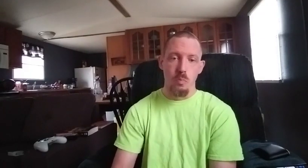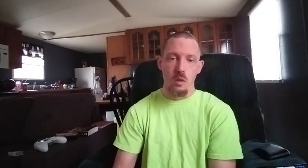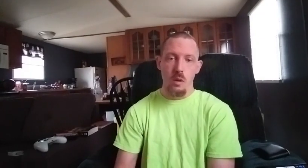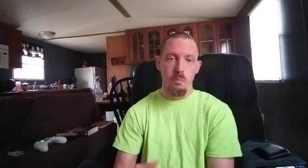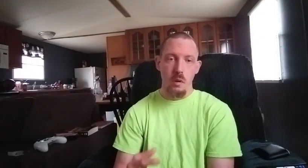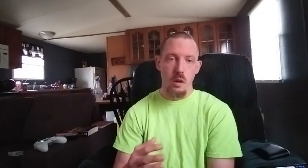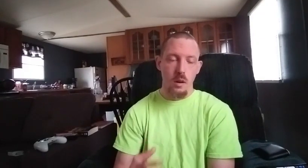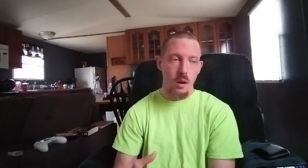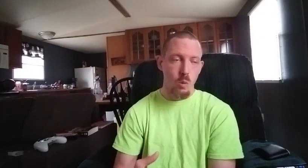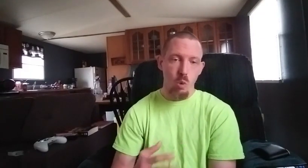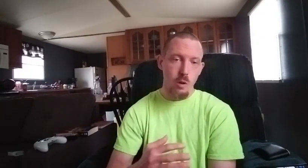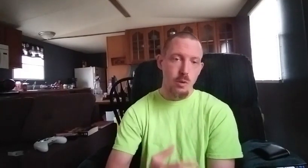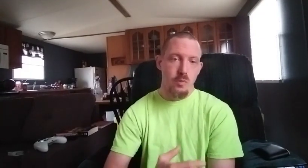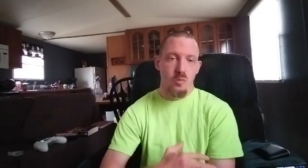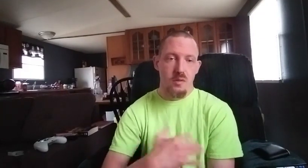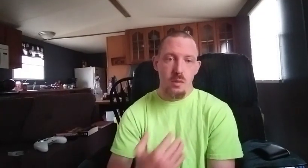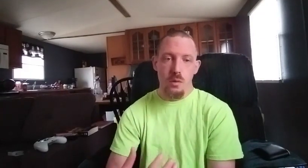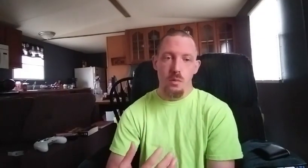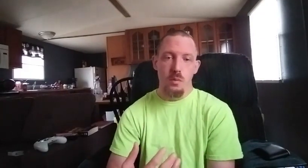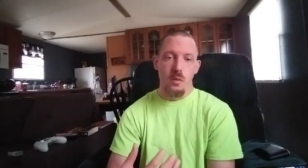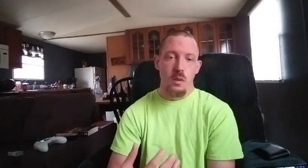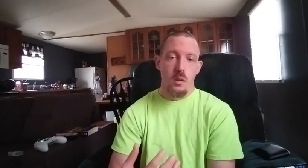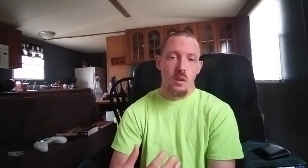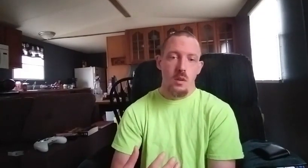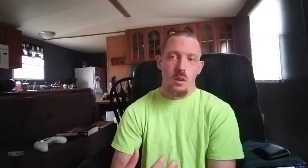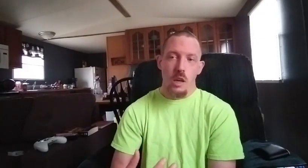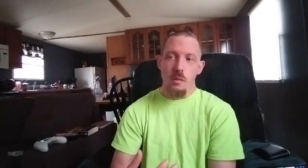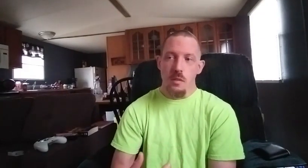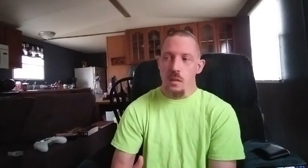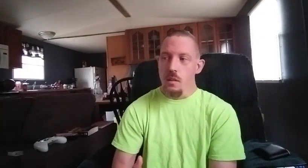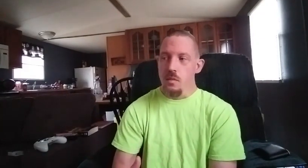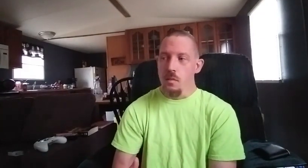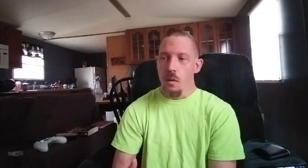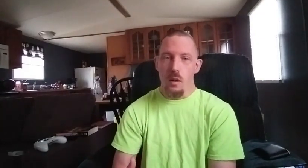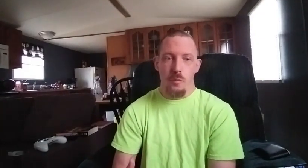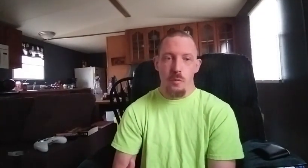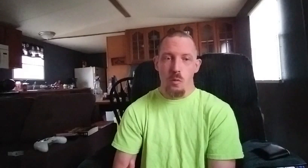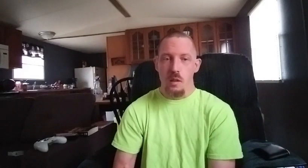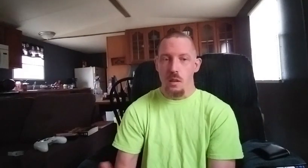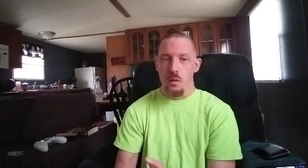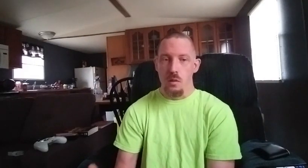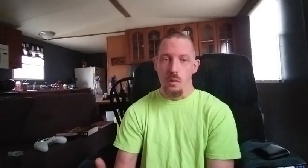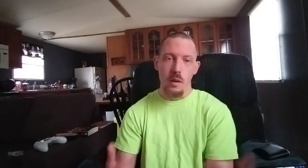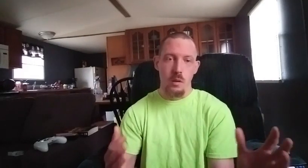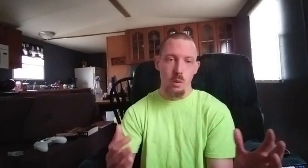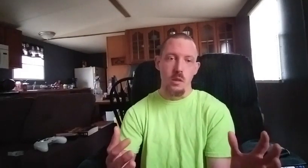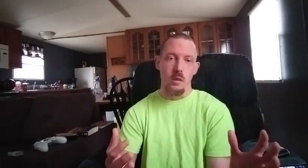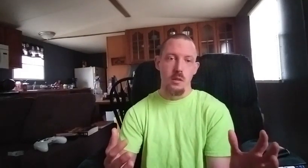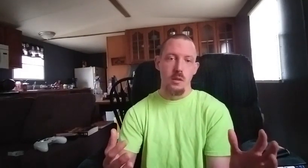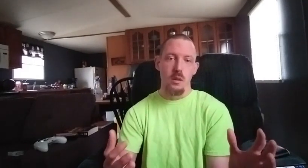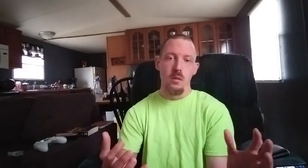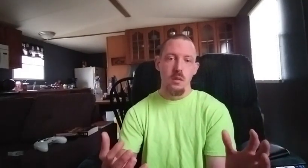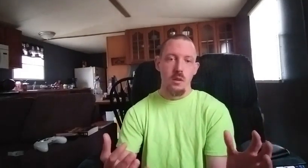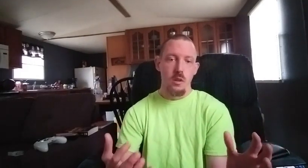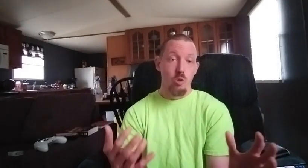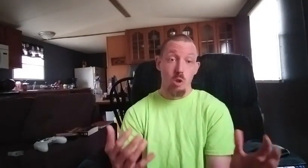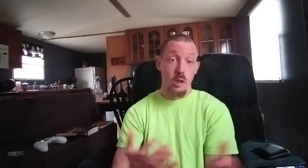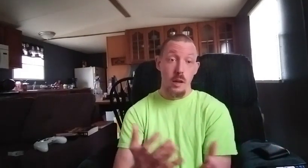get better at what you do even things in life you want to get good at cooking you know you gotta